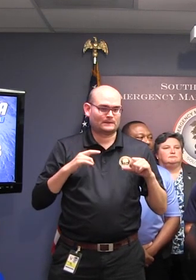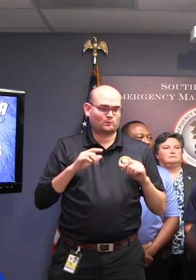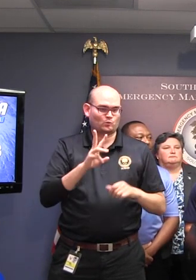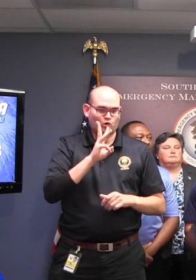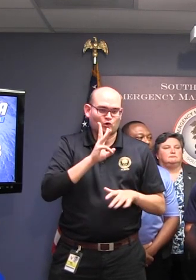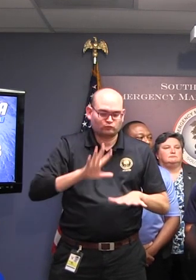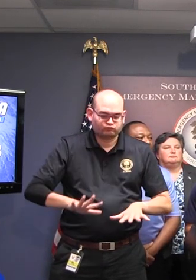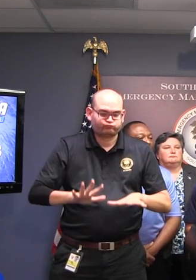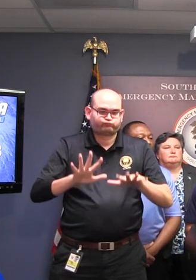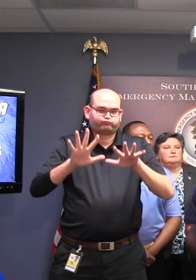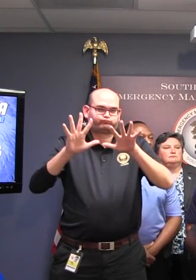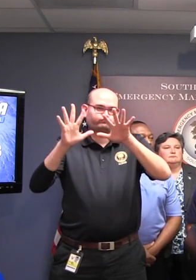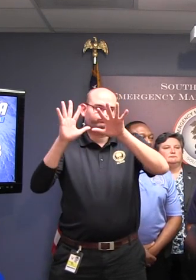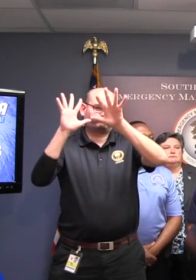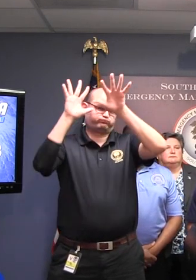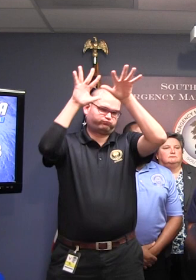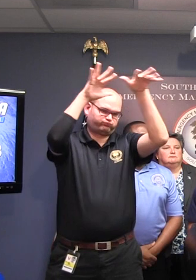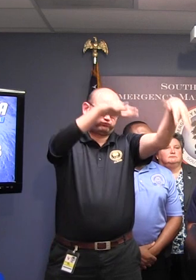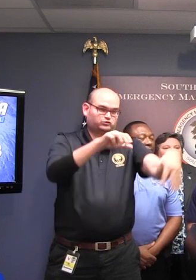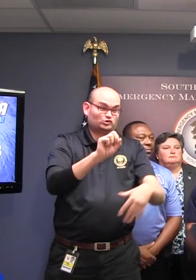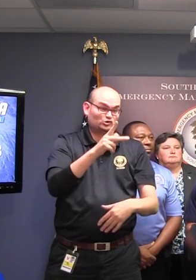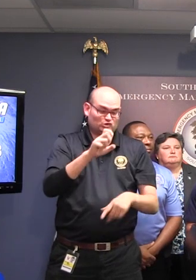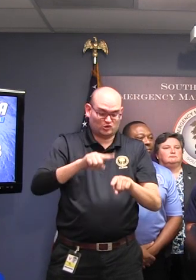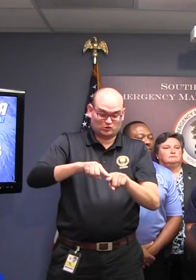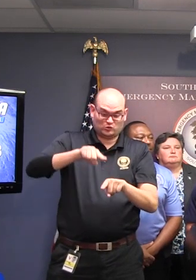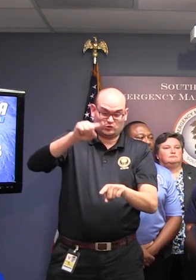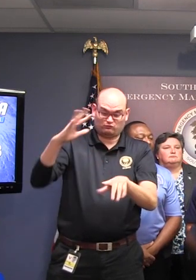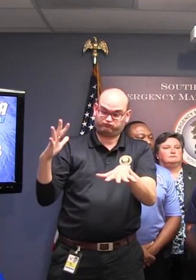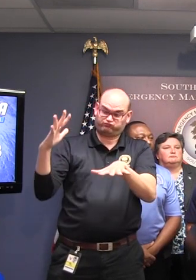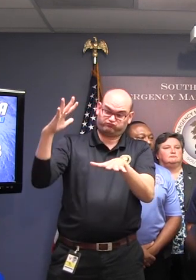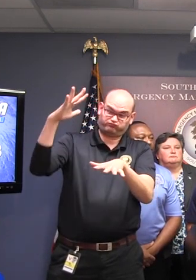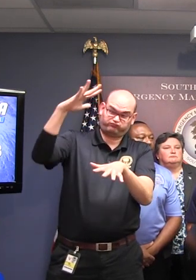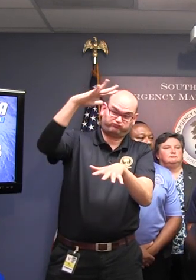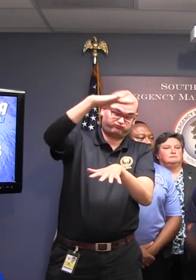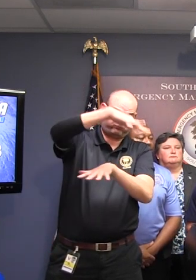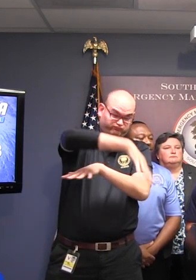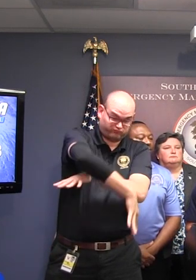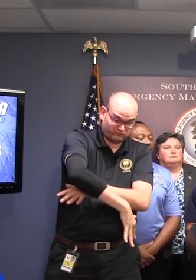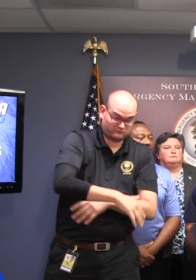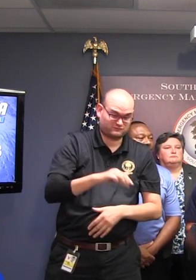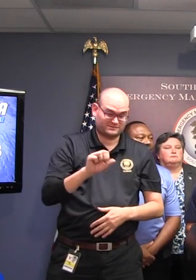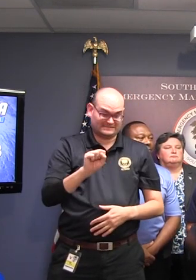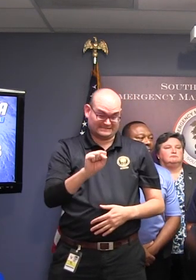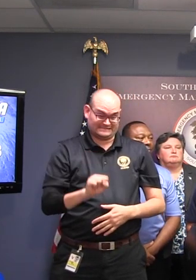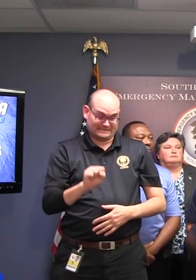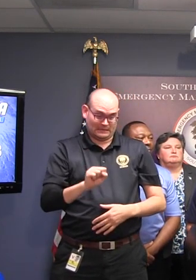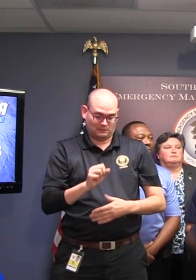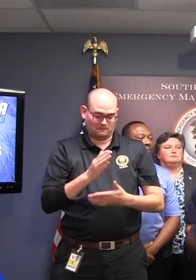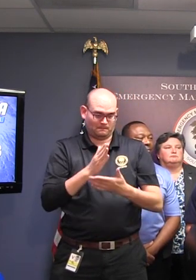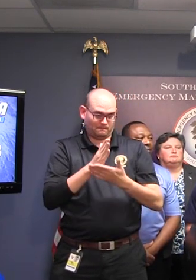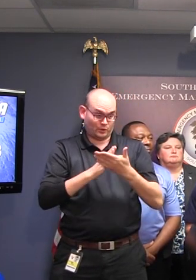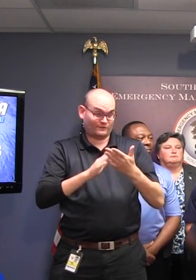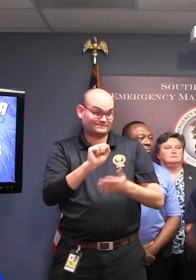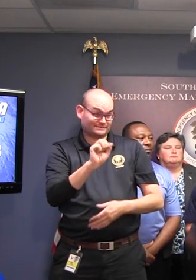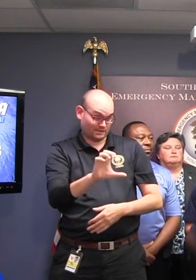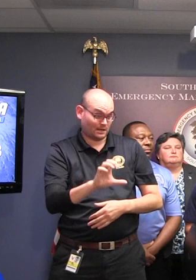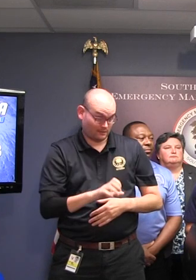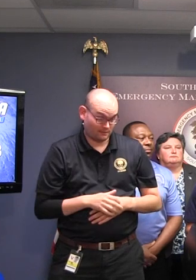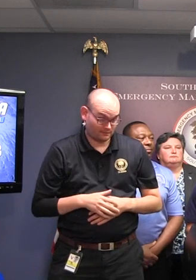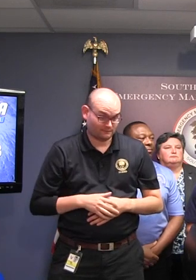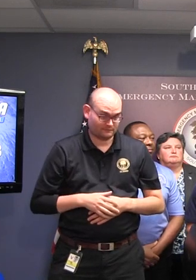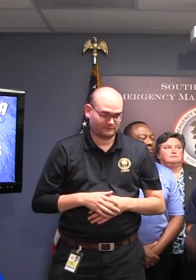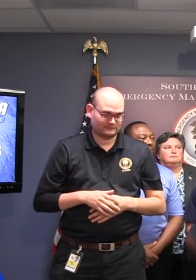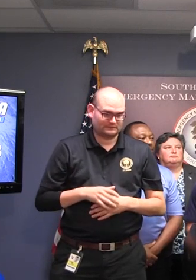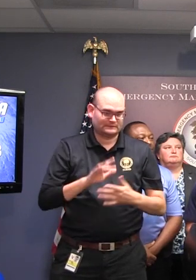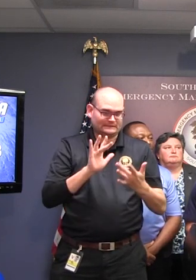inundation of low-lying coastal areas, mainly across the southern portion of the coast. We have been in close contact with the National Hurricane